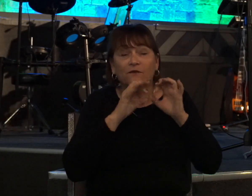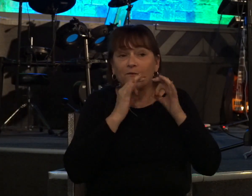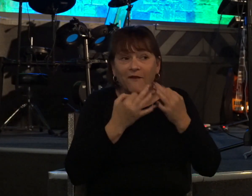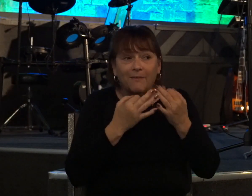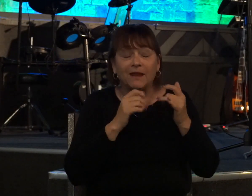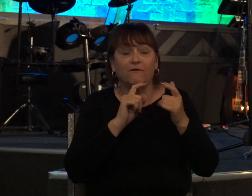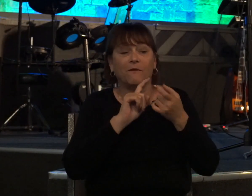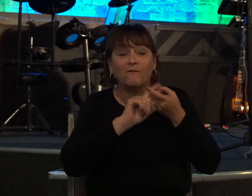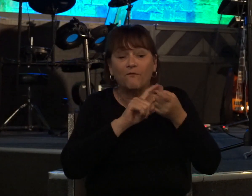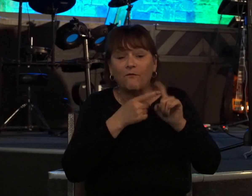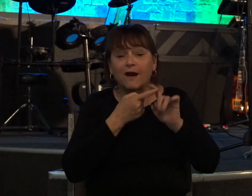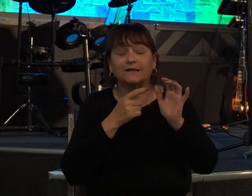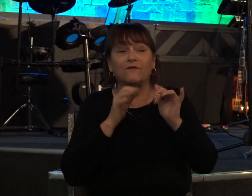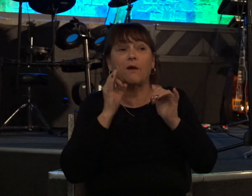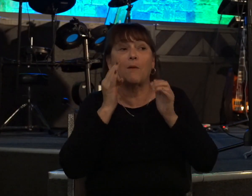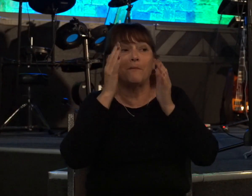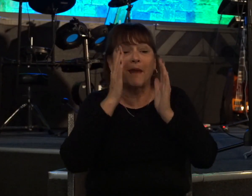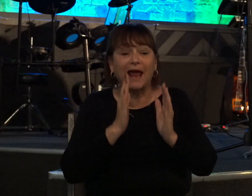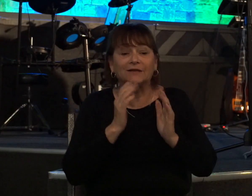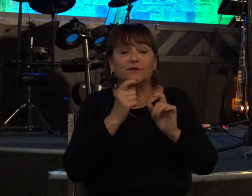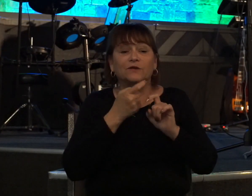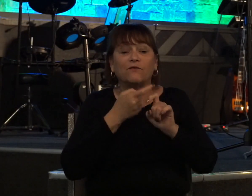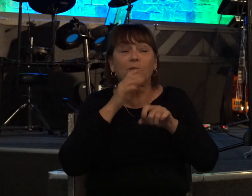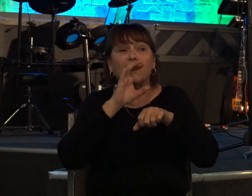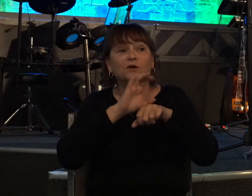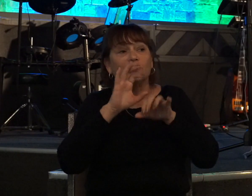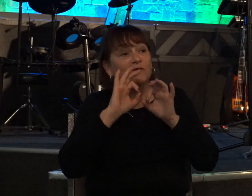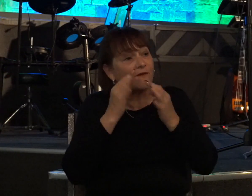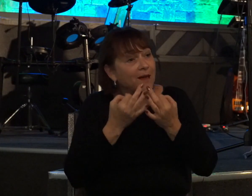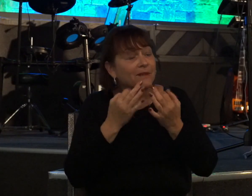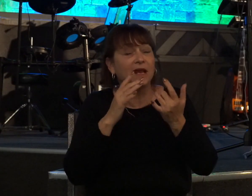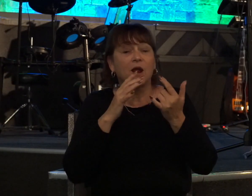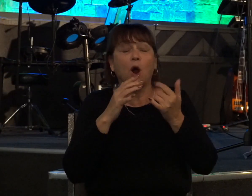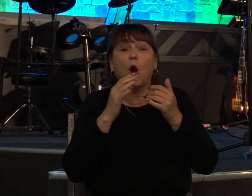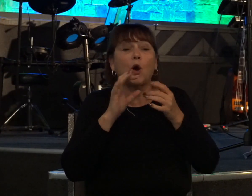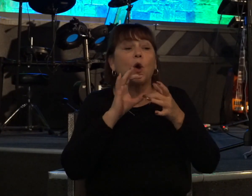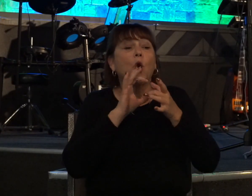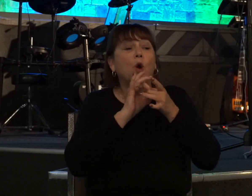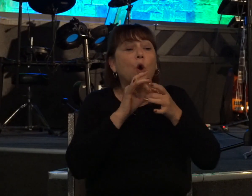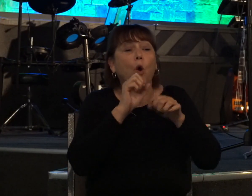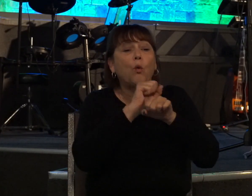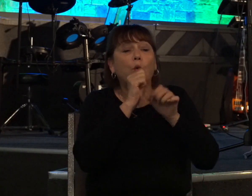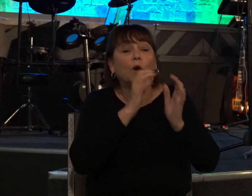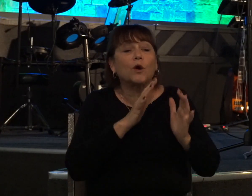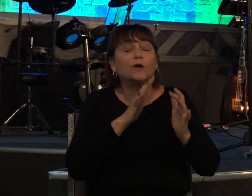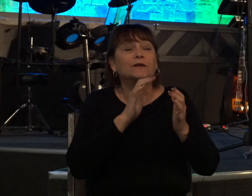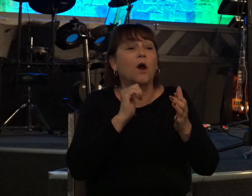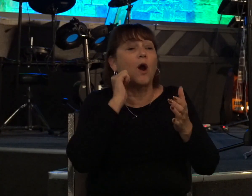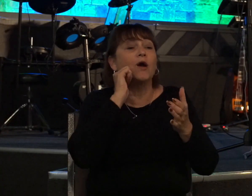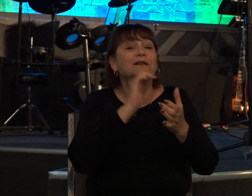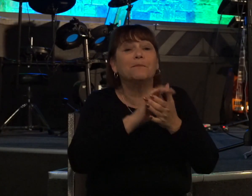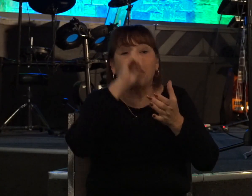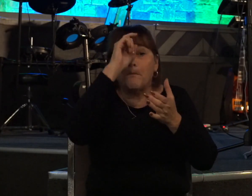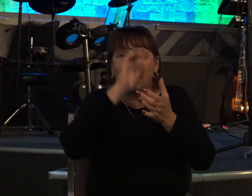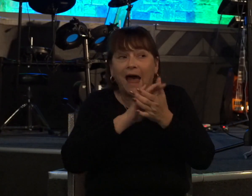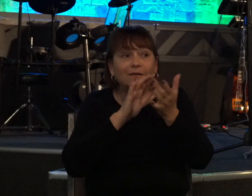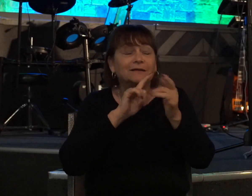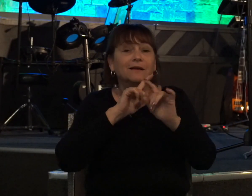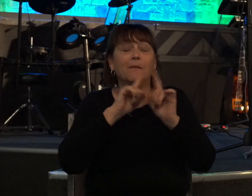friends from our pastors from our church family our co-workers our spouse man we could hide sin from everybody but there's no